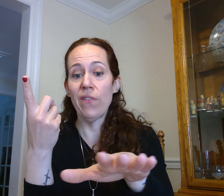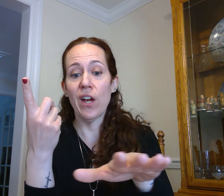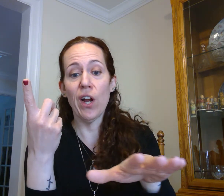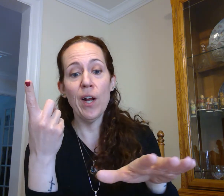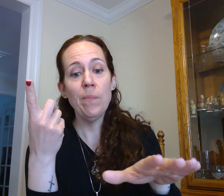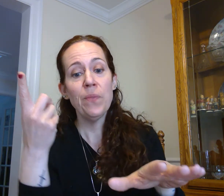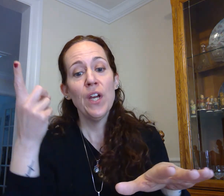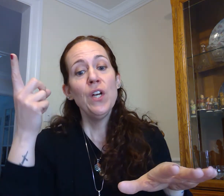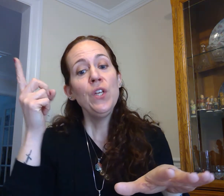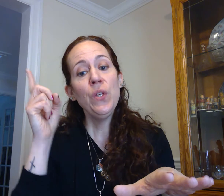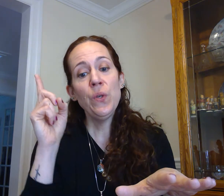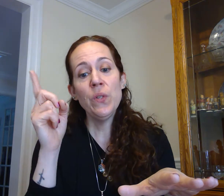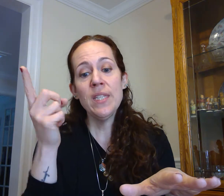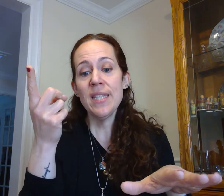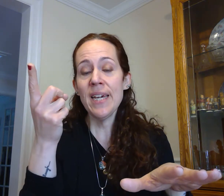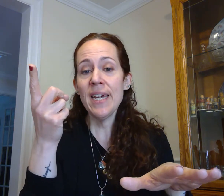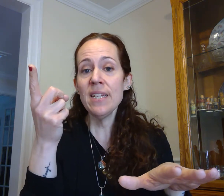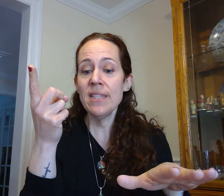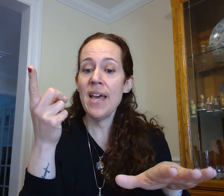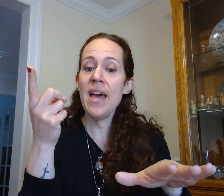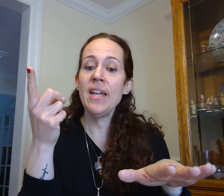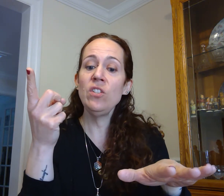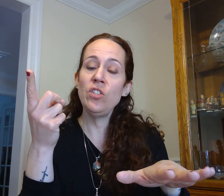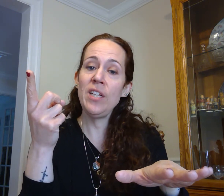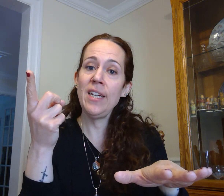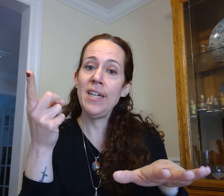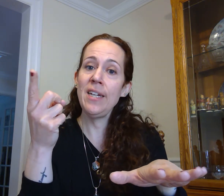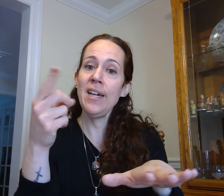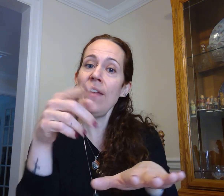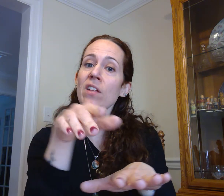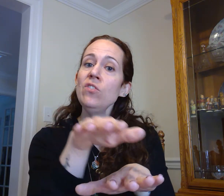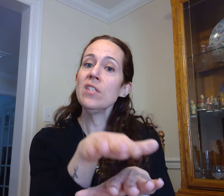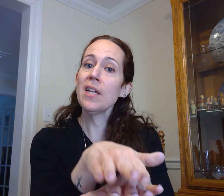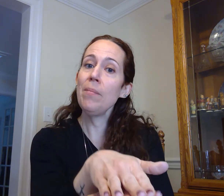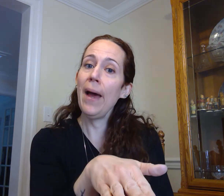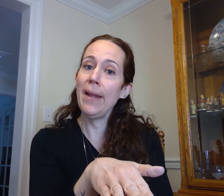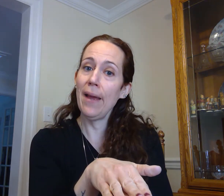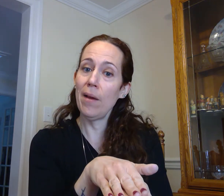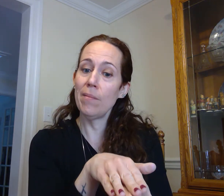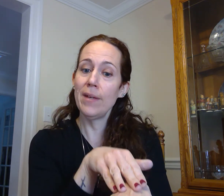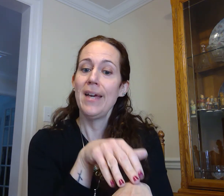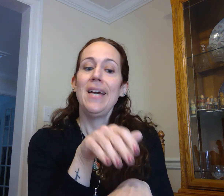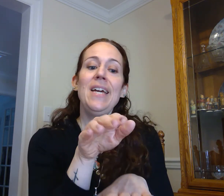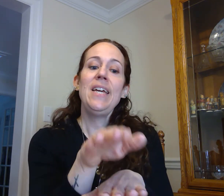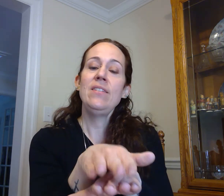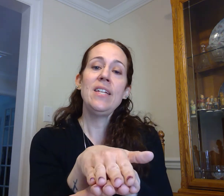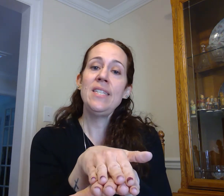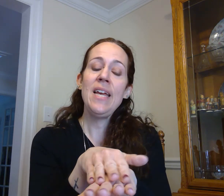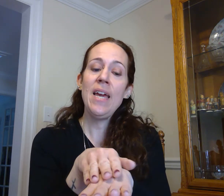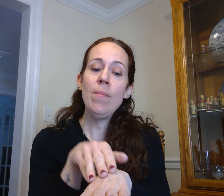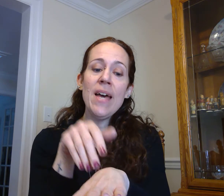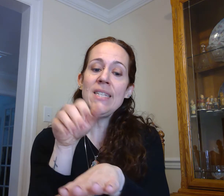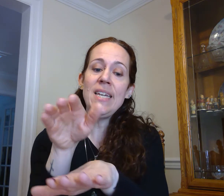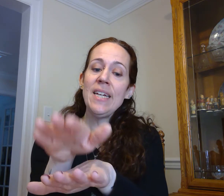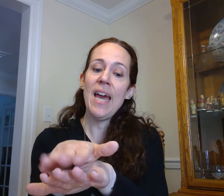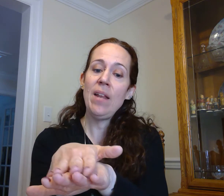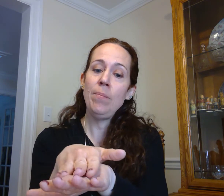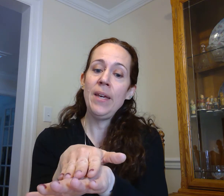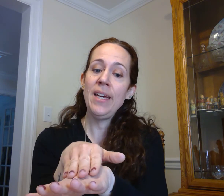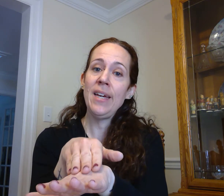finger you see said she and then she's gonna pet him he's as tame as he can be